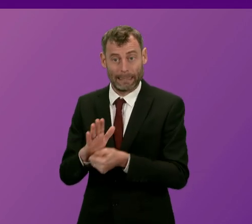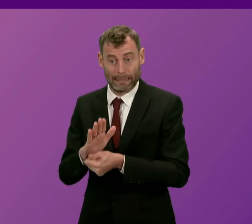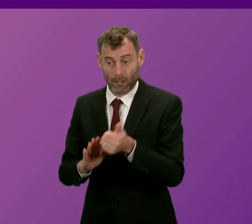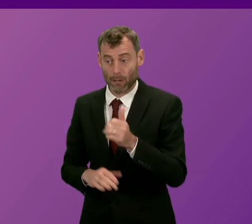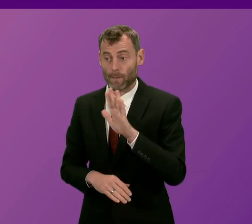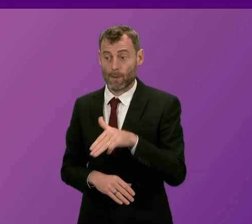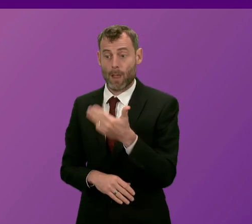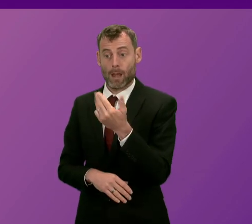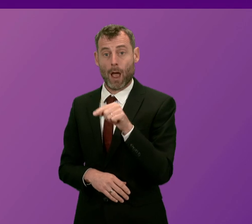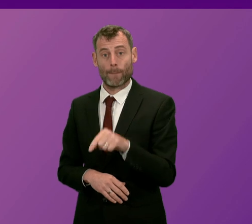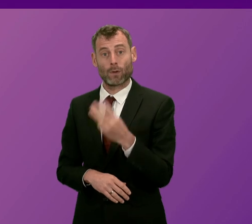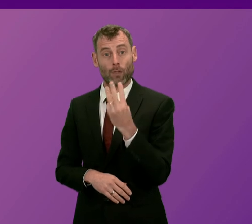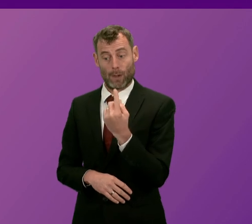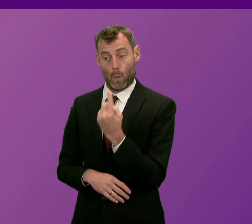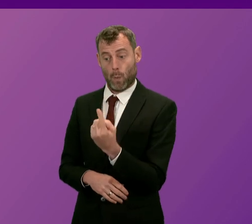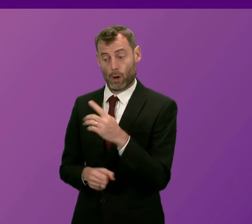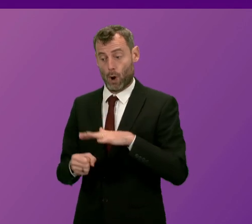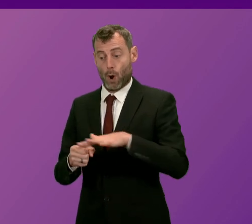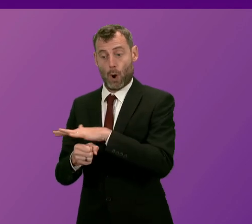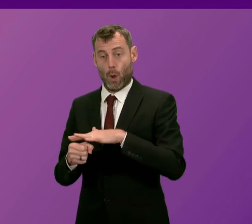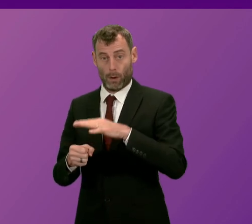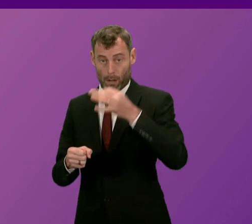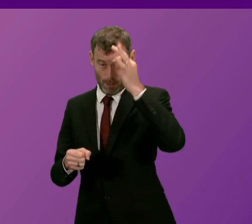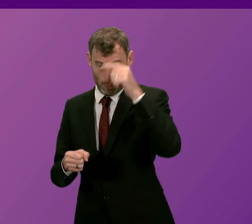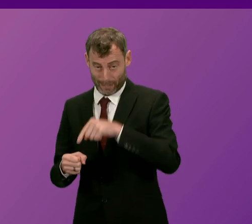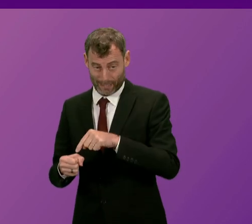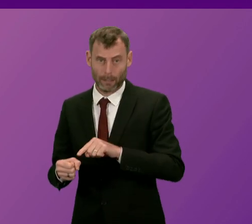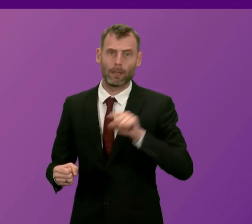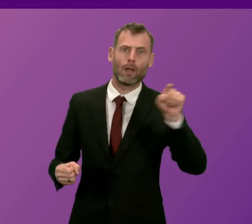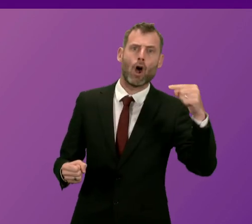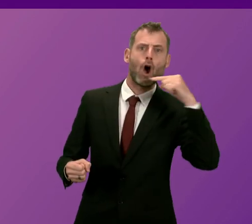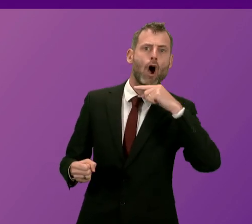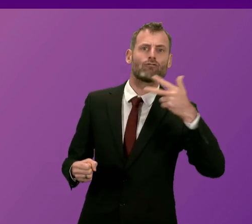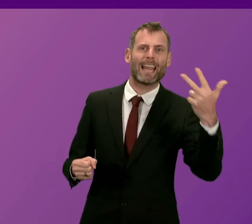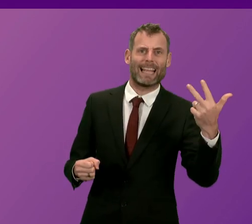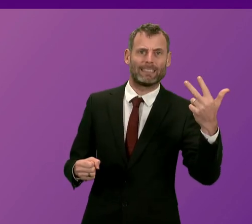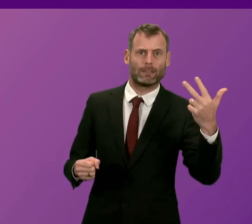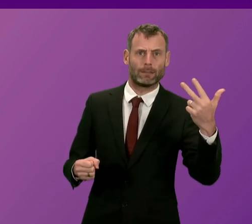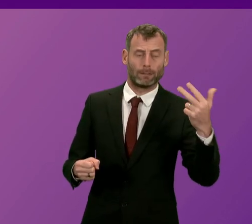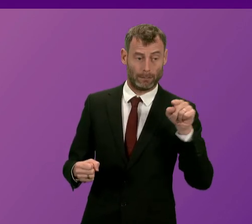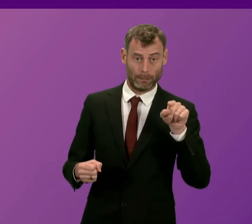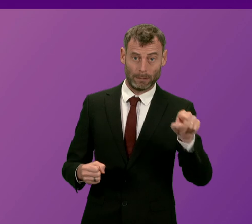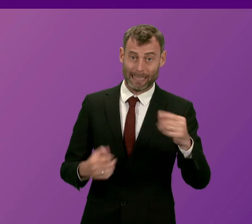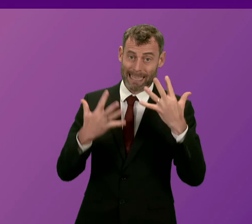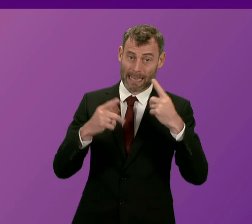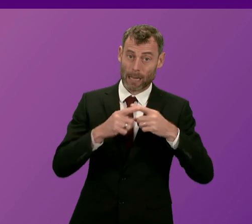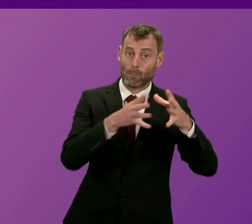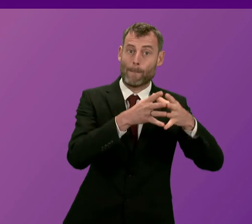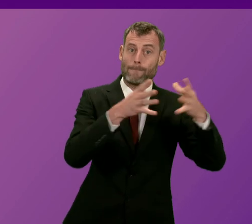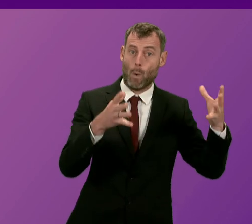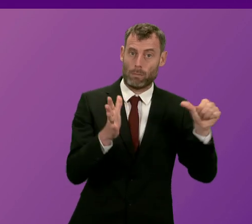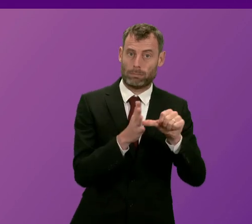in one local authority area to 108 in another. Ten times the difference.